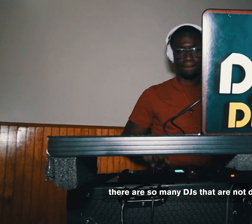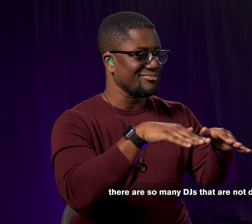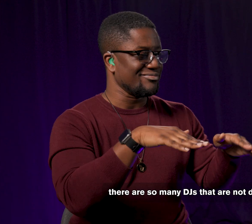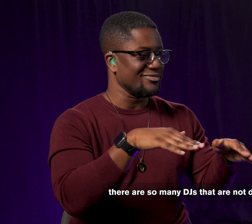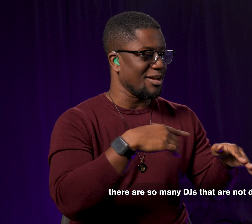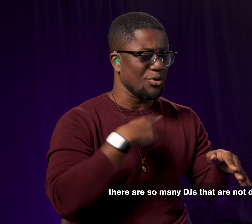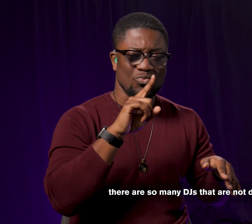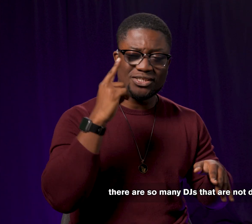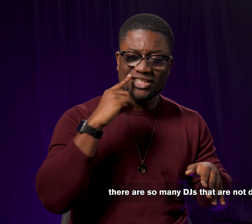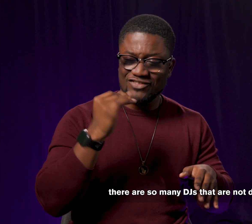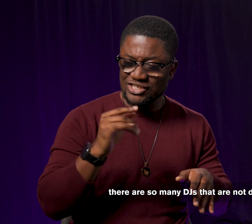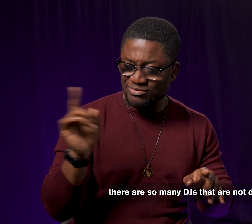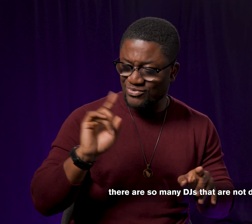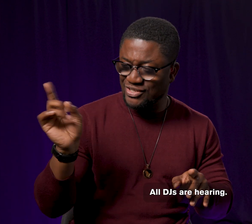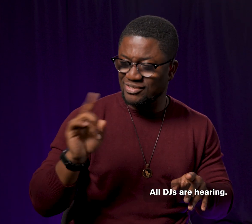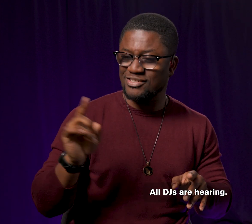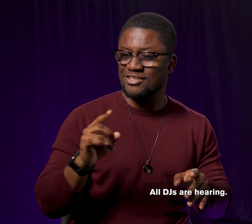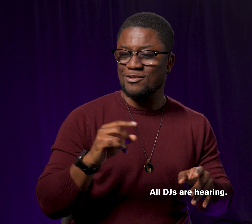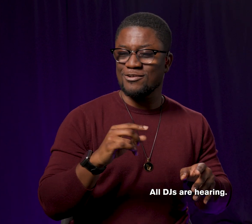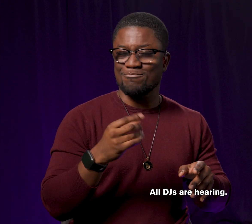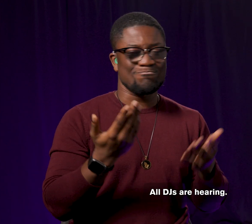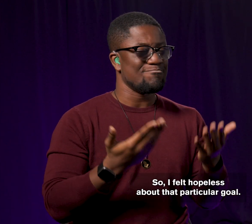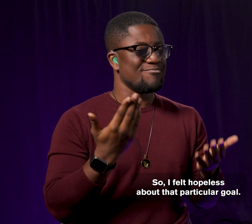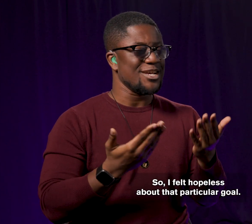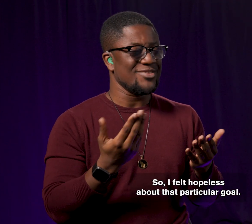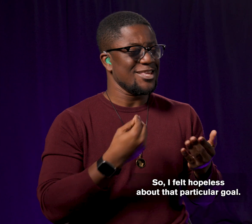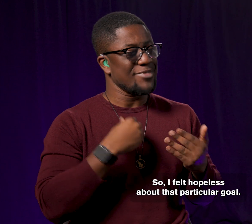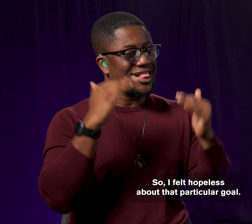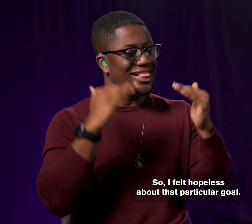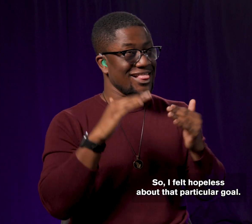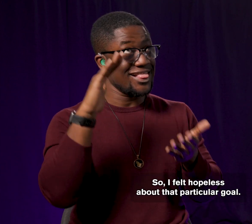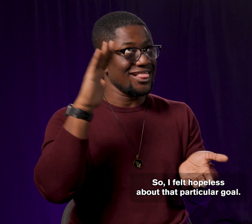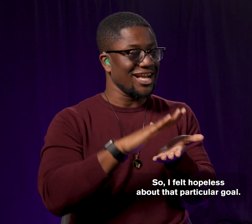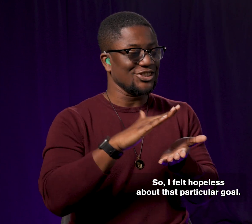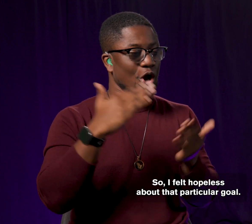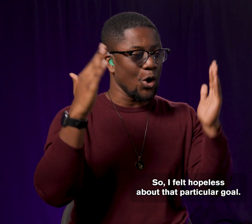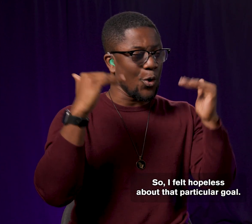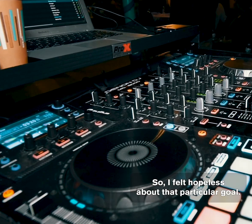DJs that are not deaf. All DJs are hearing, so I felt hopeless about that particular goal.